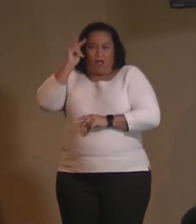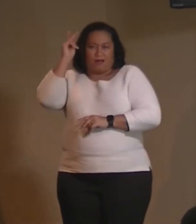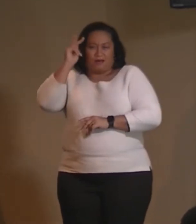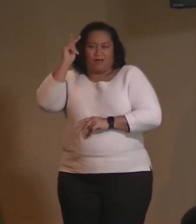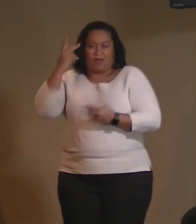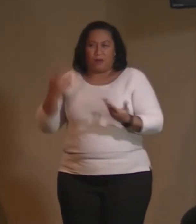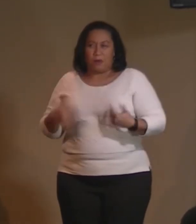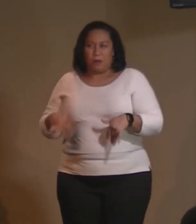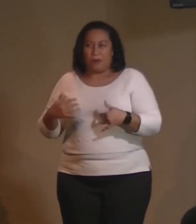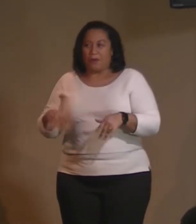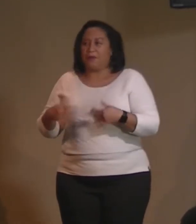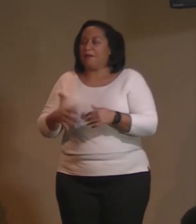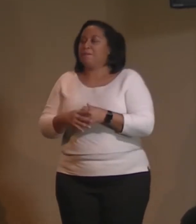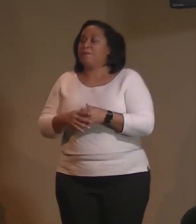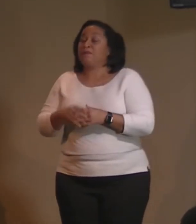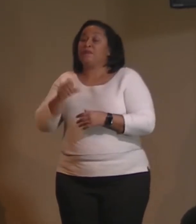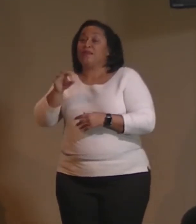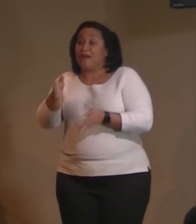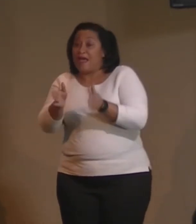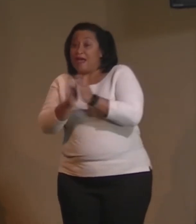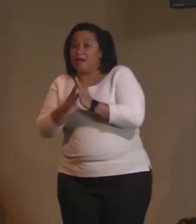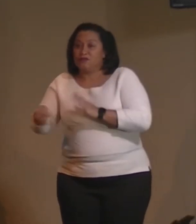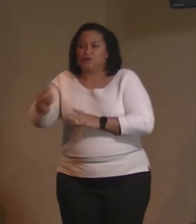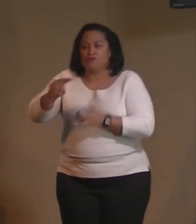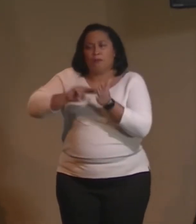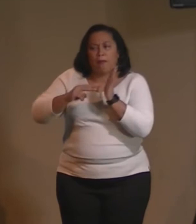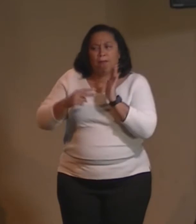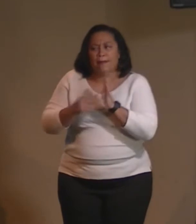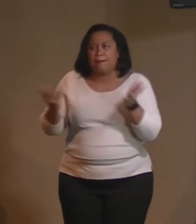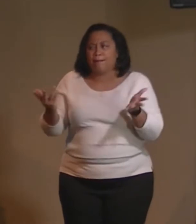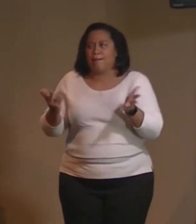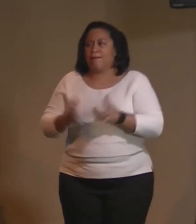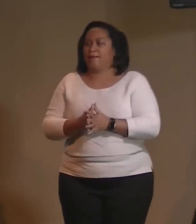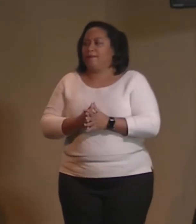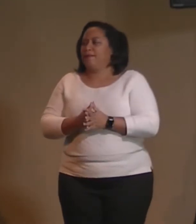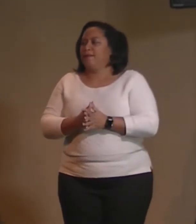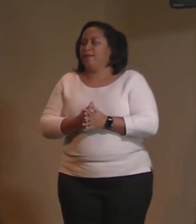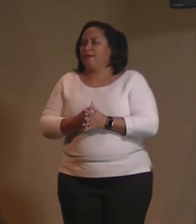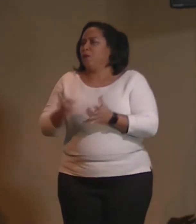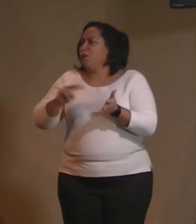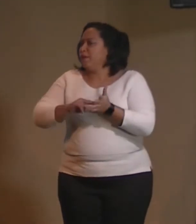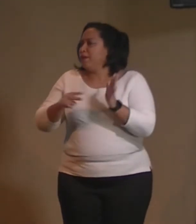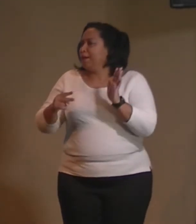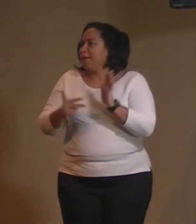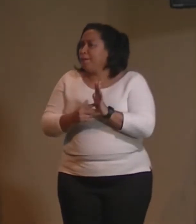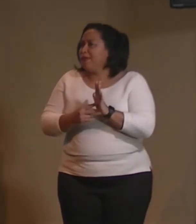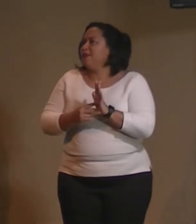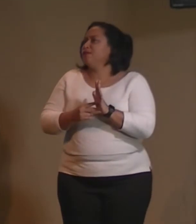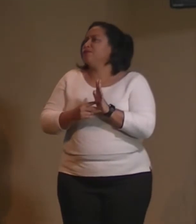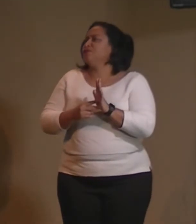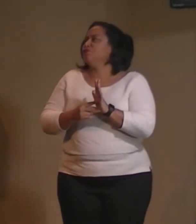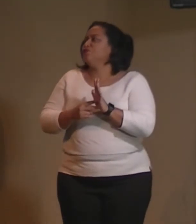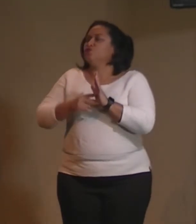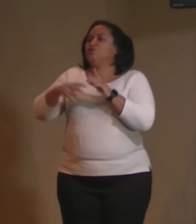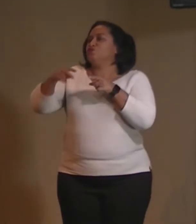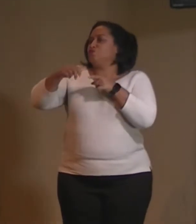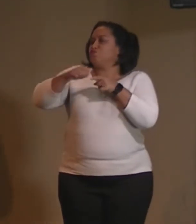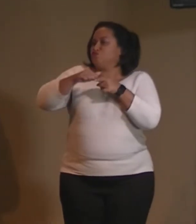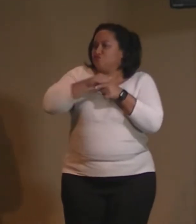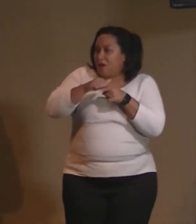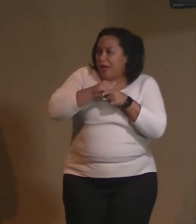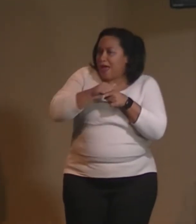If I were to ask you, what does that mean? Like, what does it mean to practice,